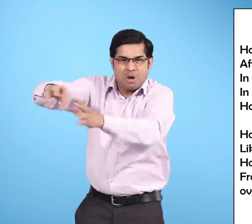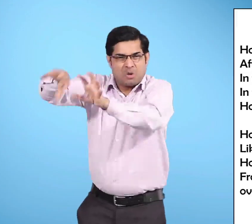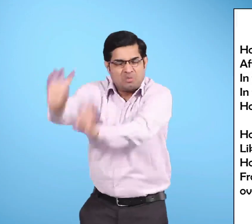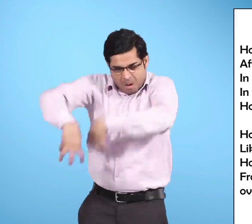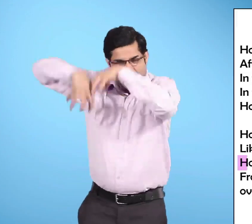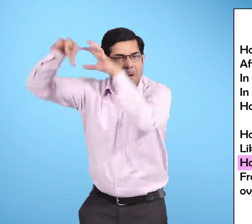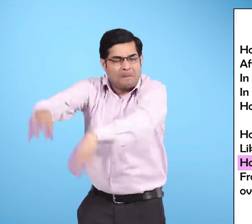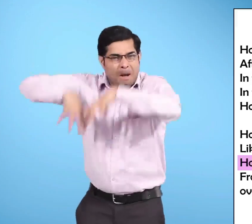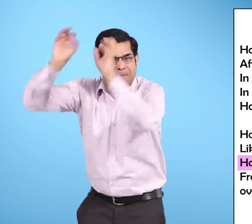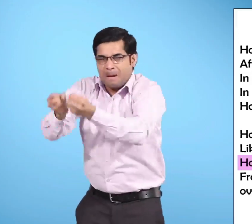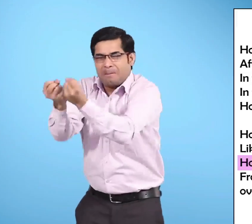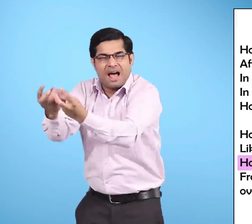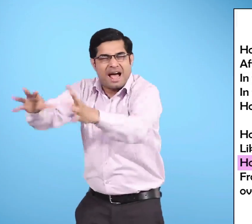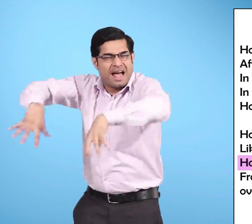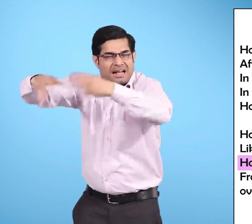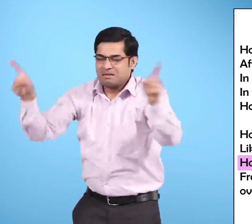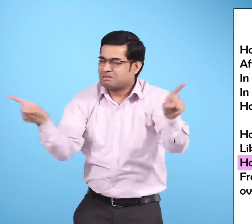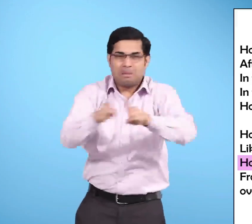How it gushes and struggles out